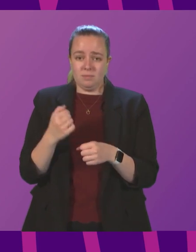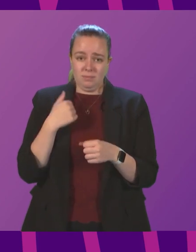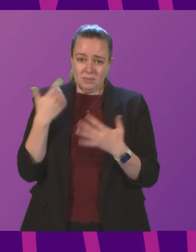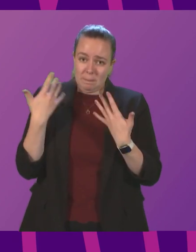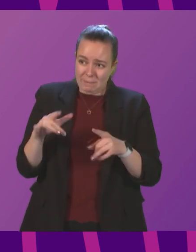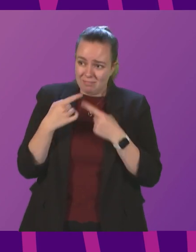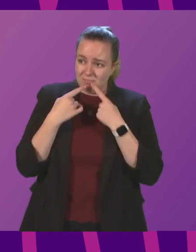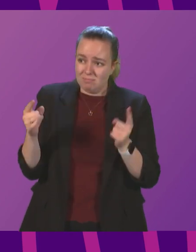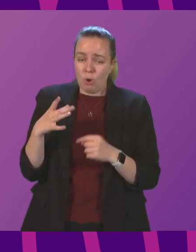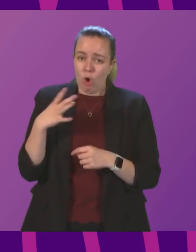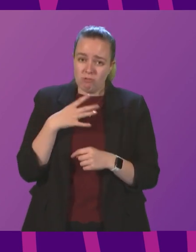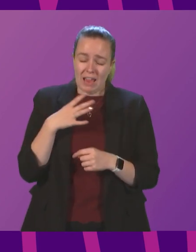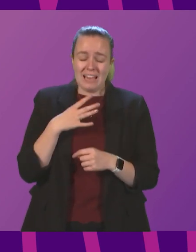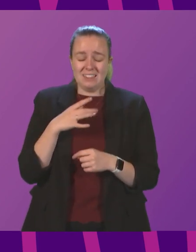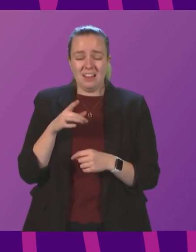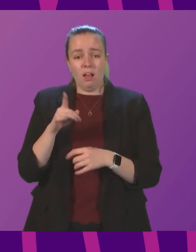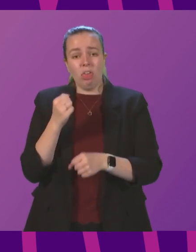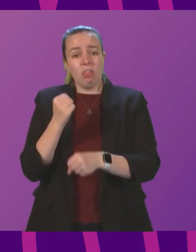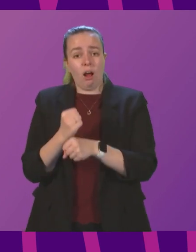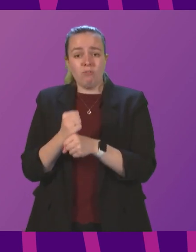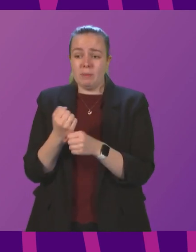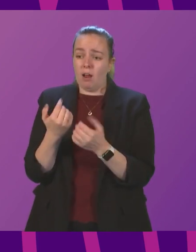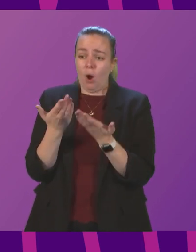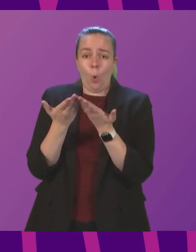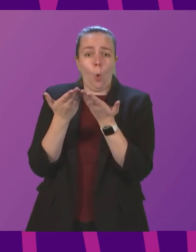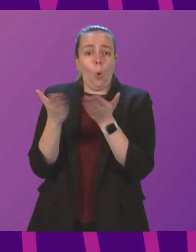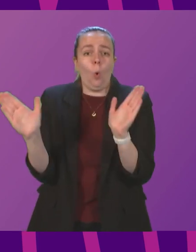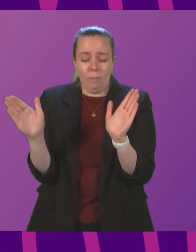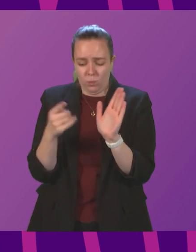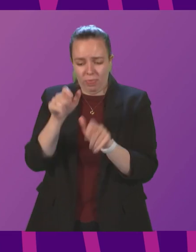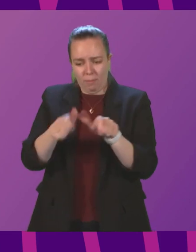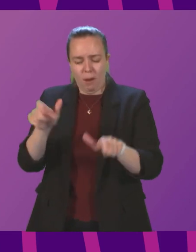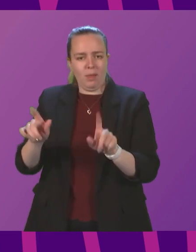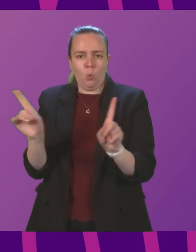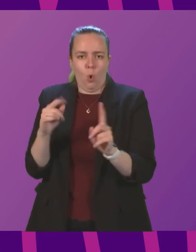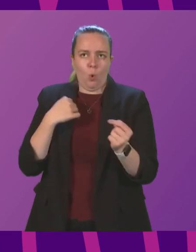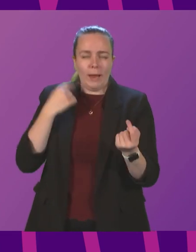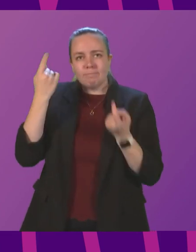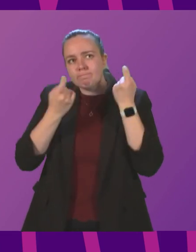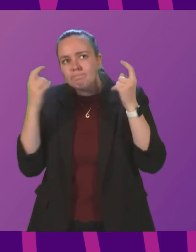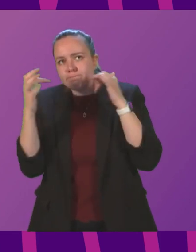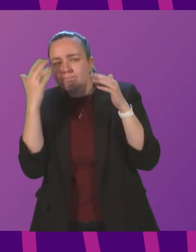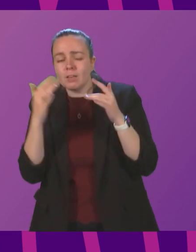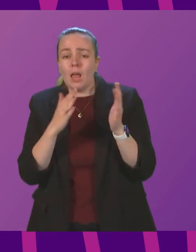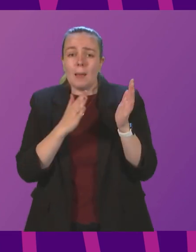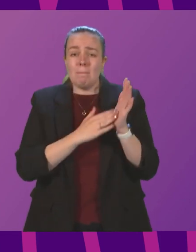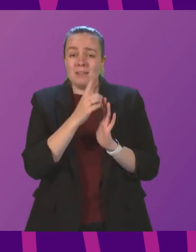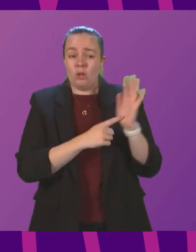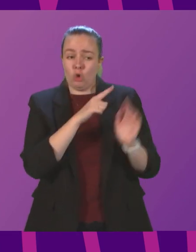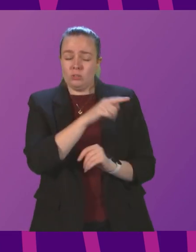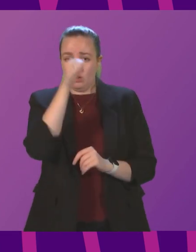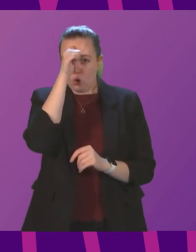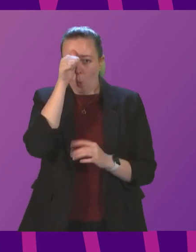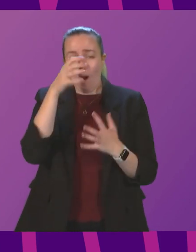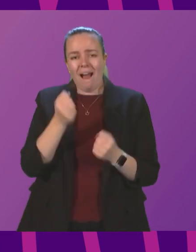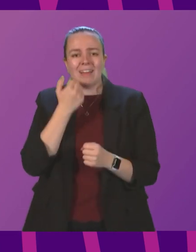to parliament today are about the government being open with the public about what we are considering and Mr Johnson will know that there is a three